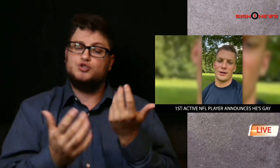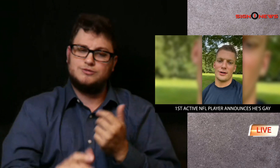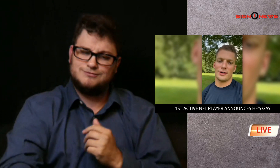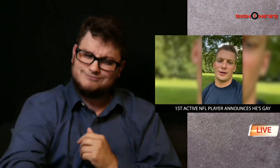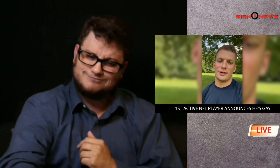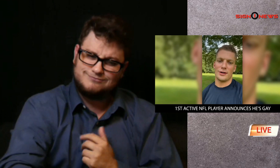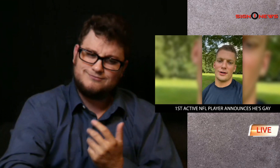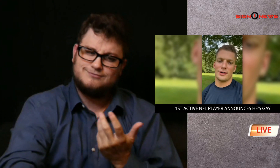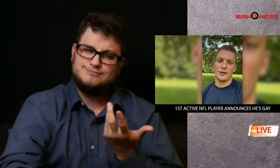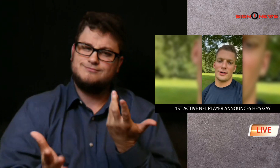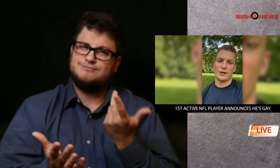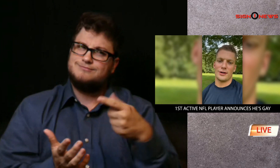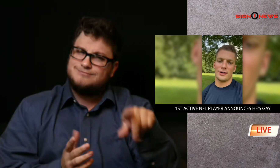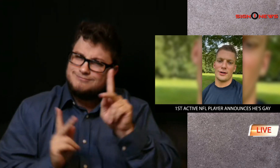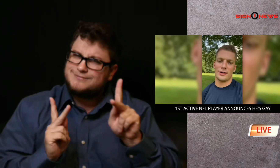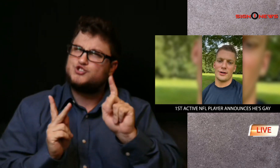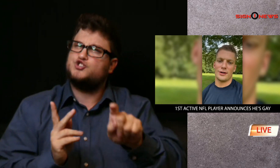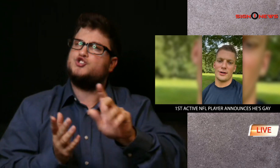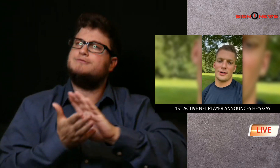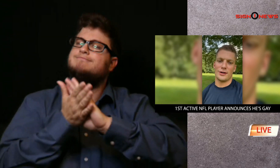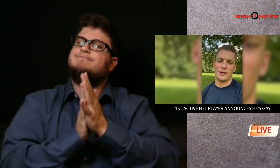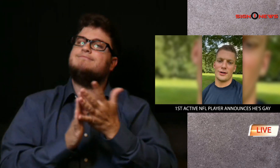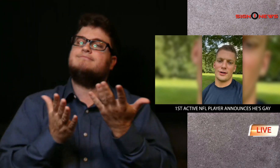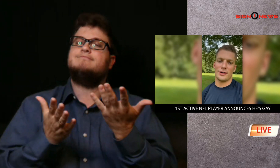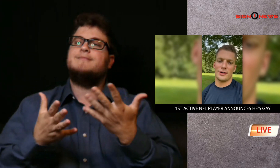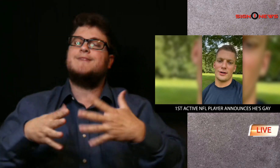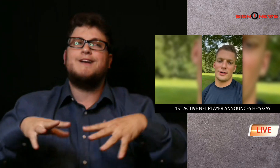accepting and compassionate.